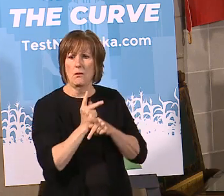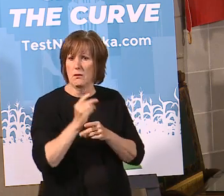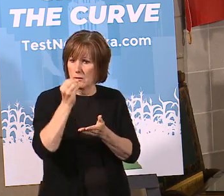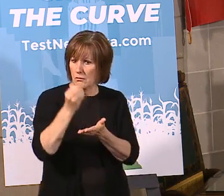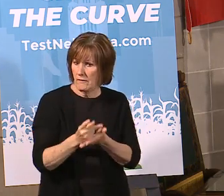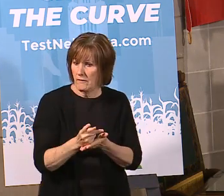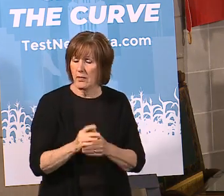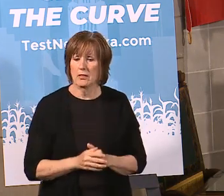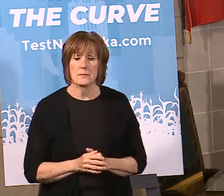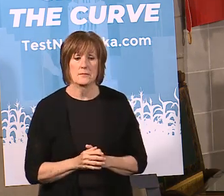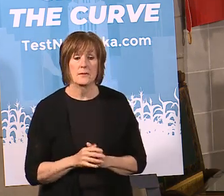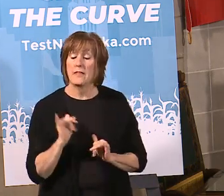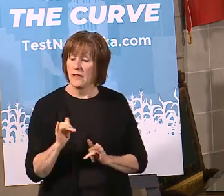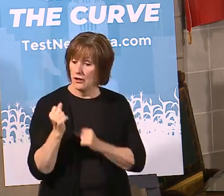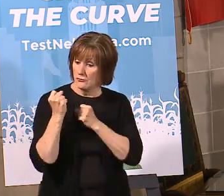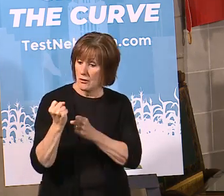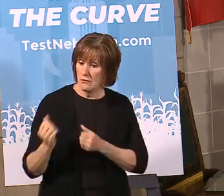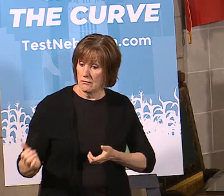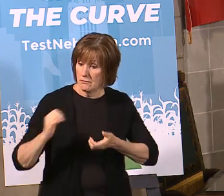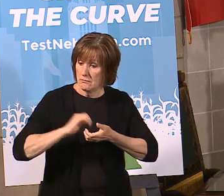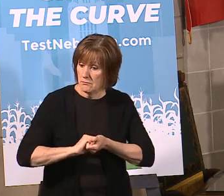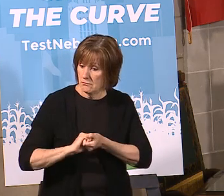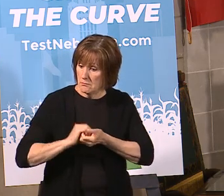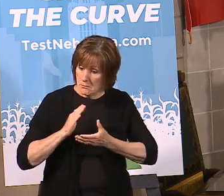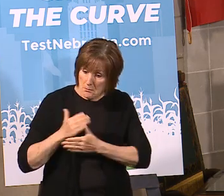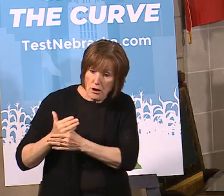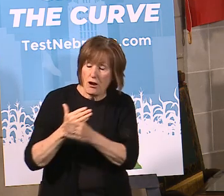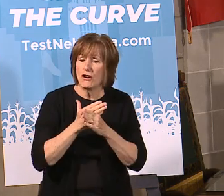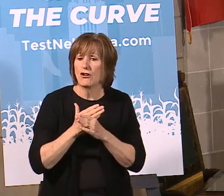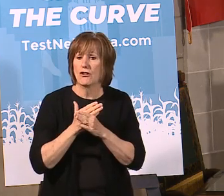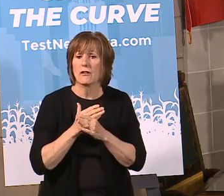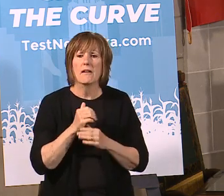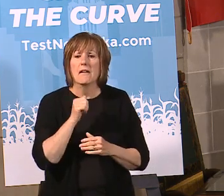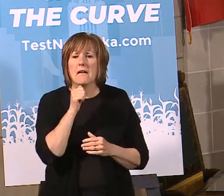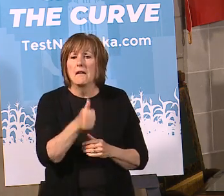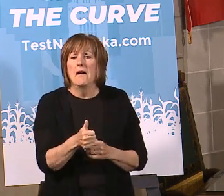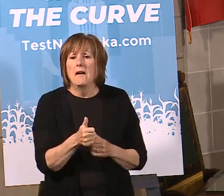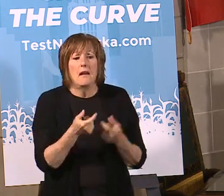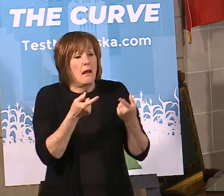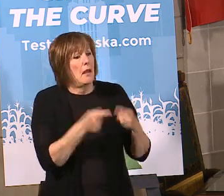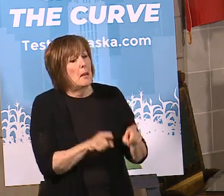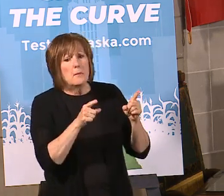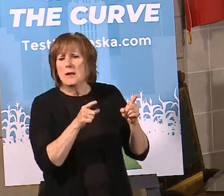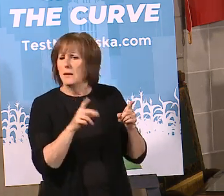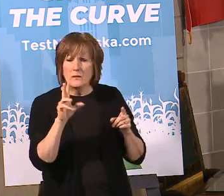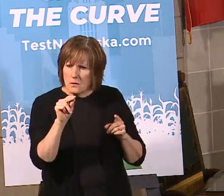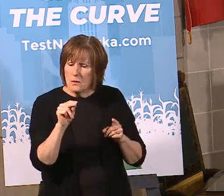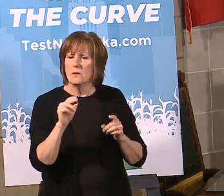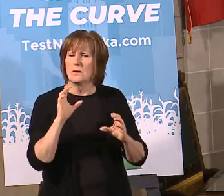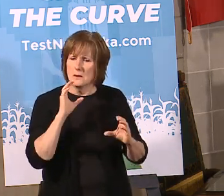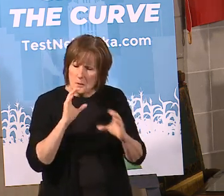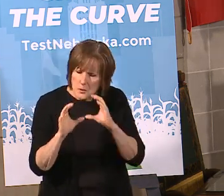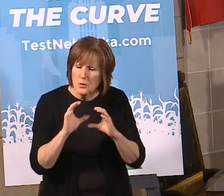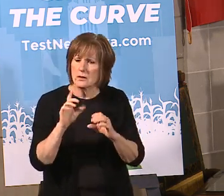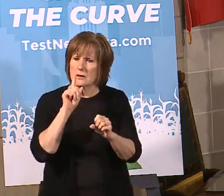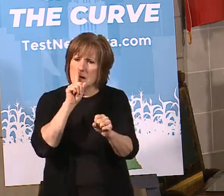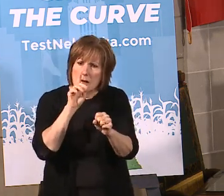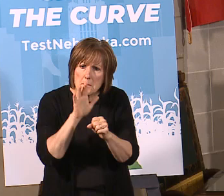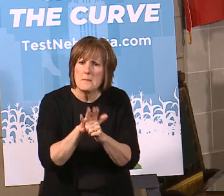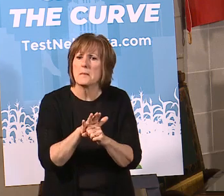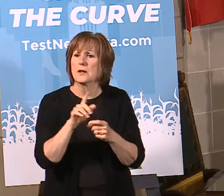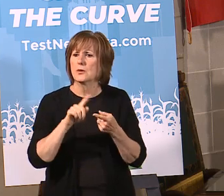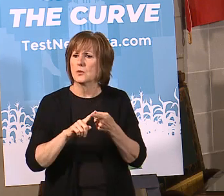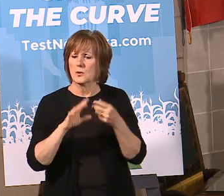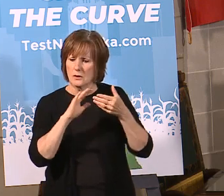The strong partnership doesn't happen by chance. It takes ongoing communication, a commitment to collaborate,